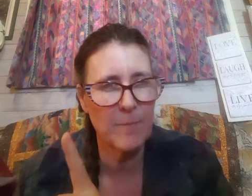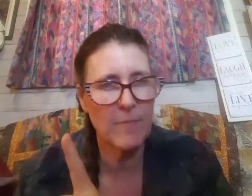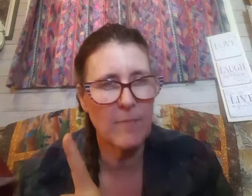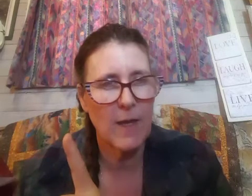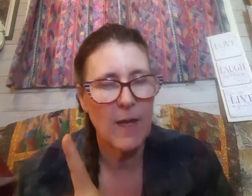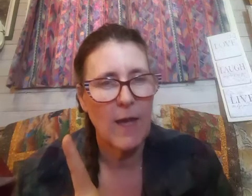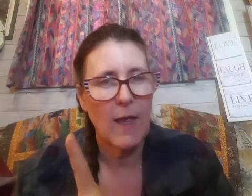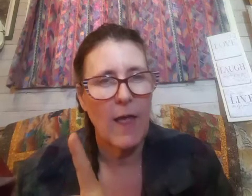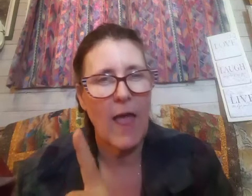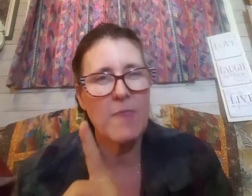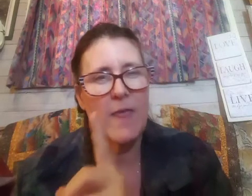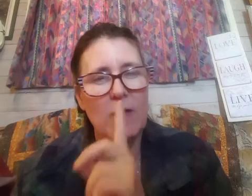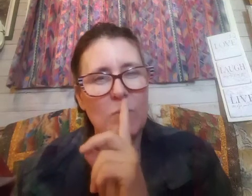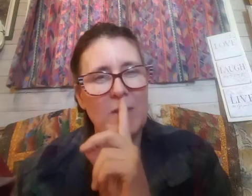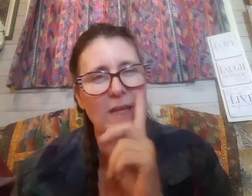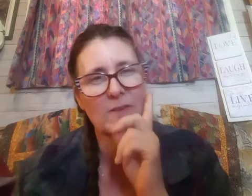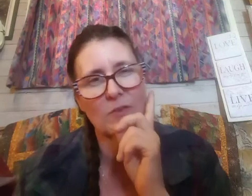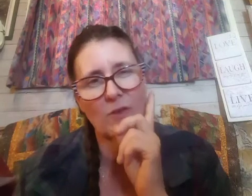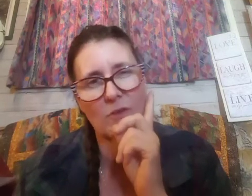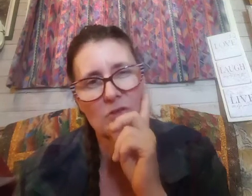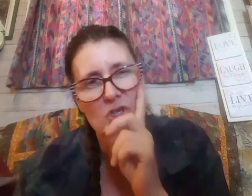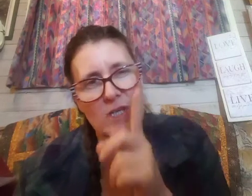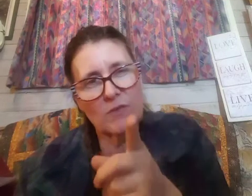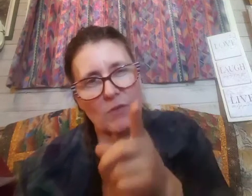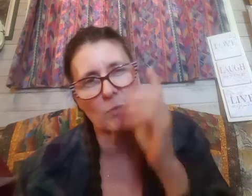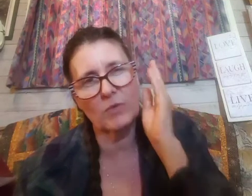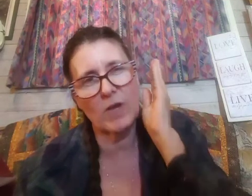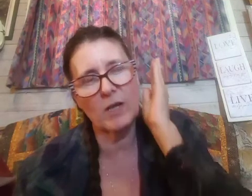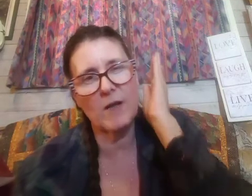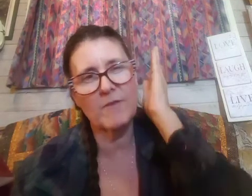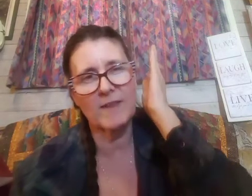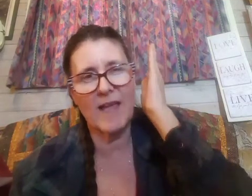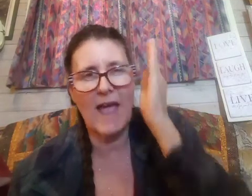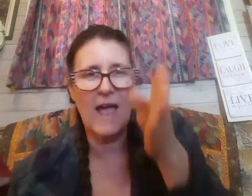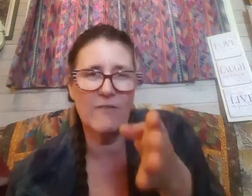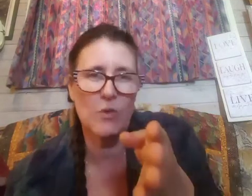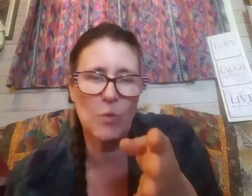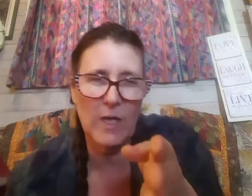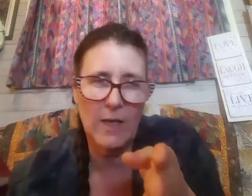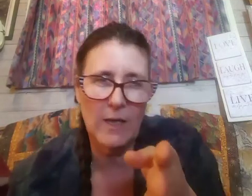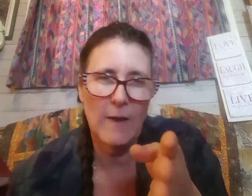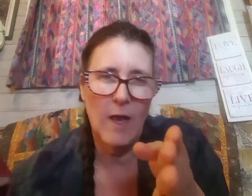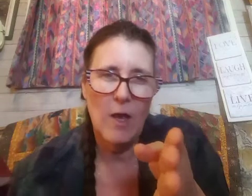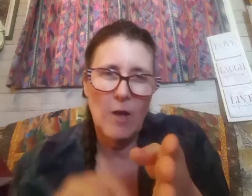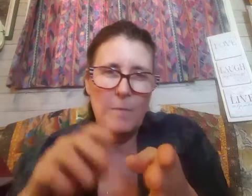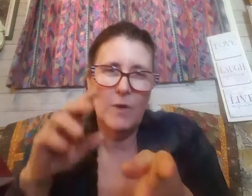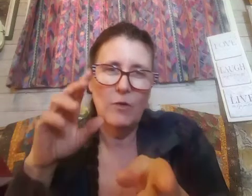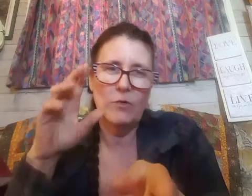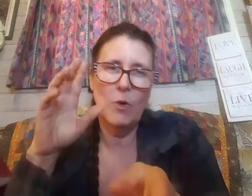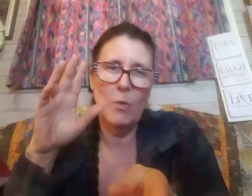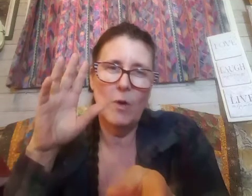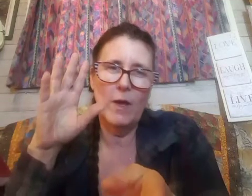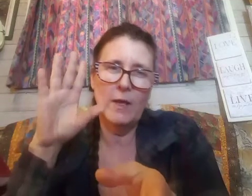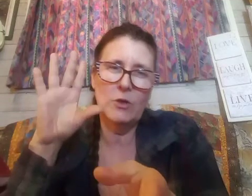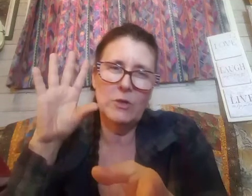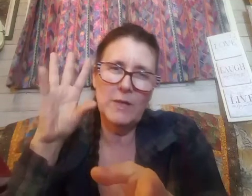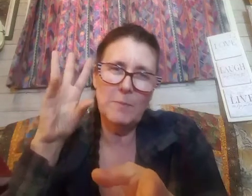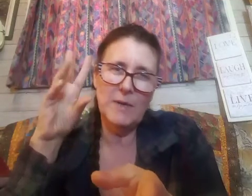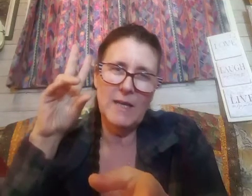and that because it says that jesus was cut off at the half of the week so could it be